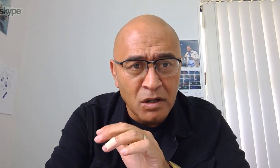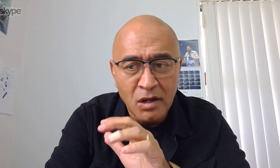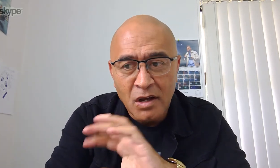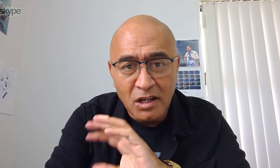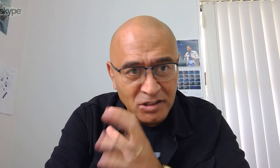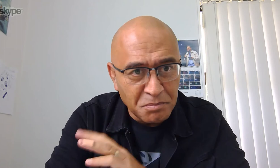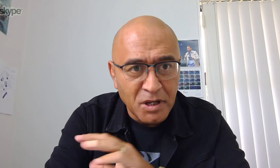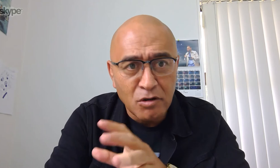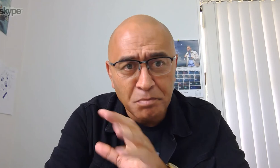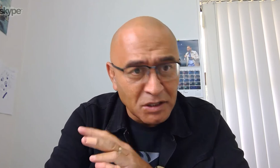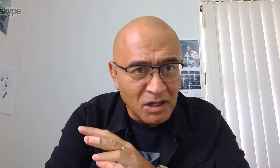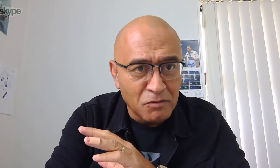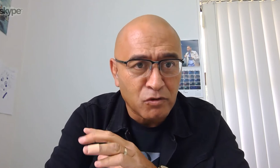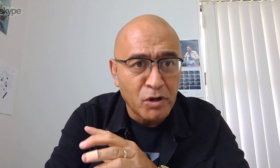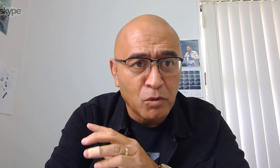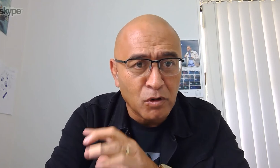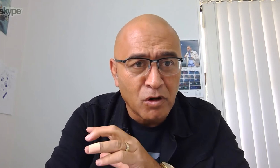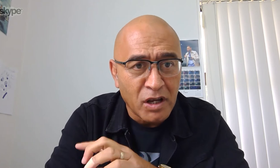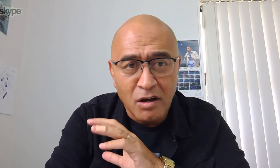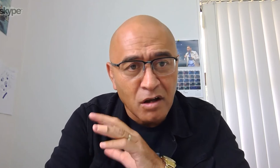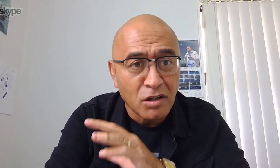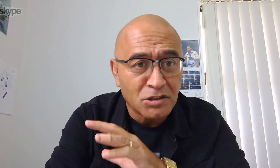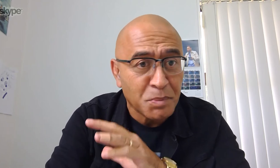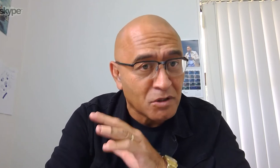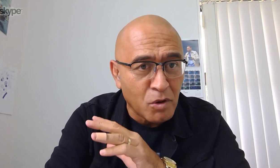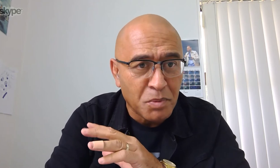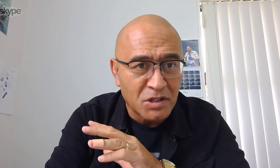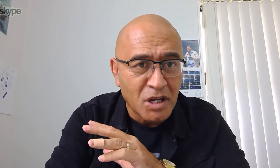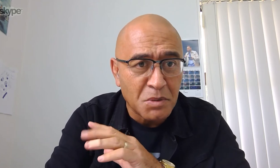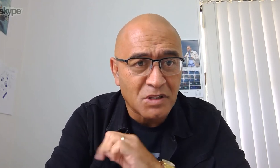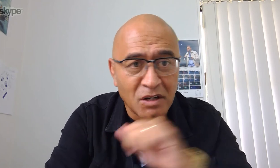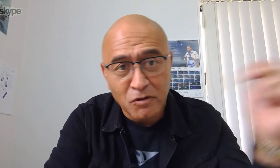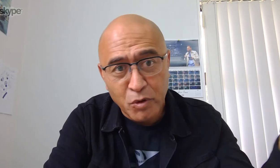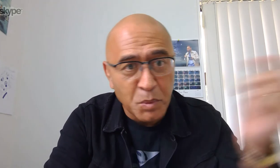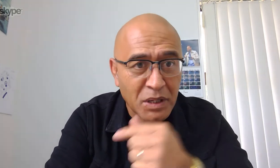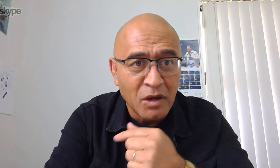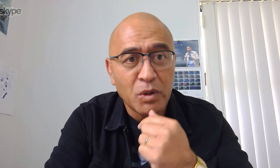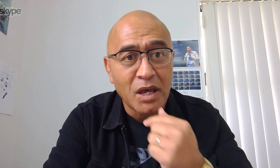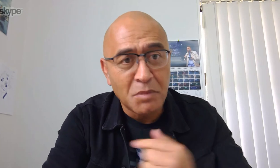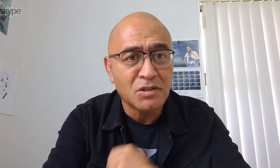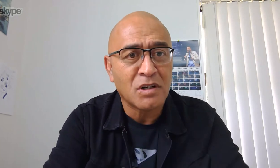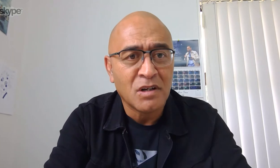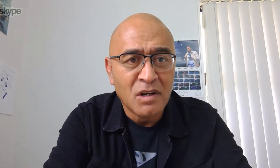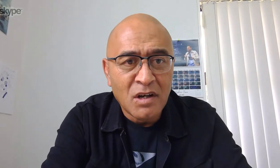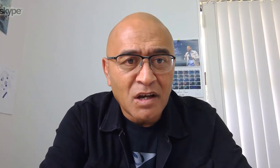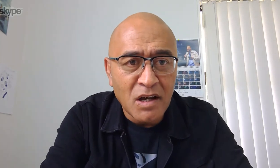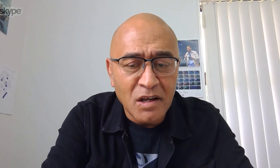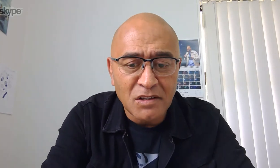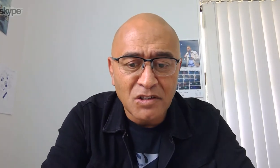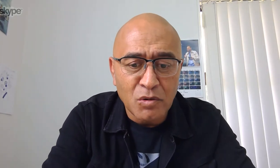a step down back to level three will look like. And I suspect it won't be the same as the level three we came into